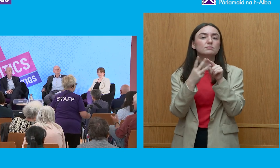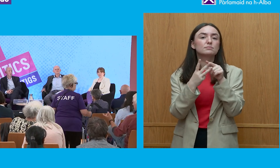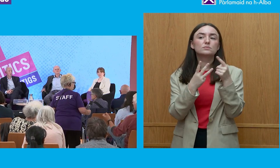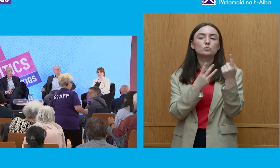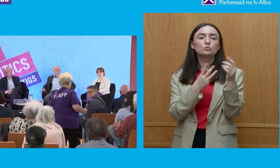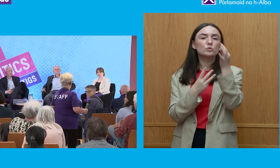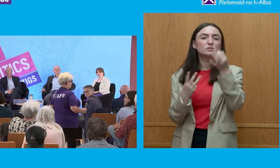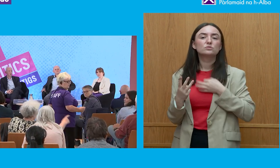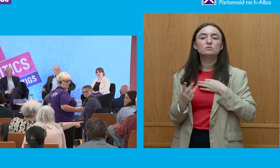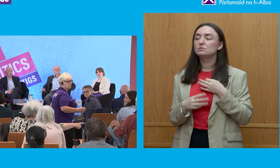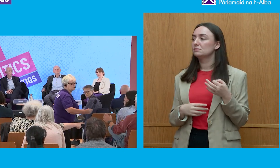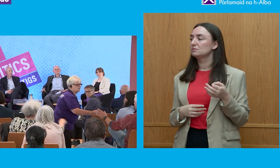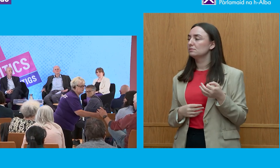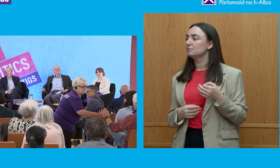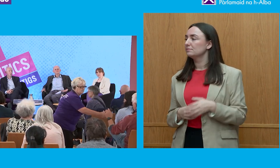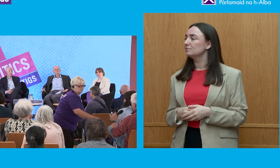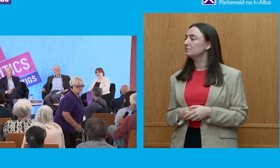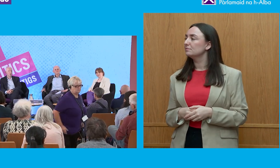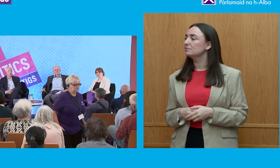red there just buying on your right back